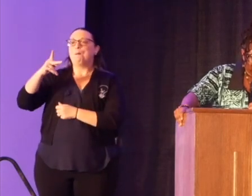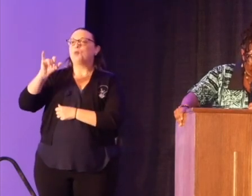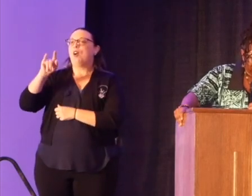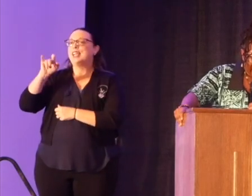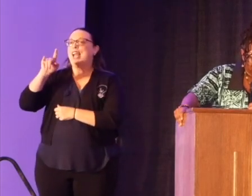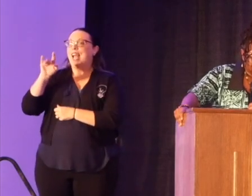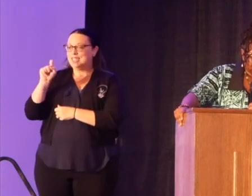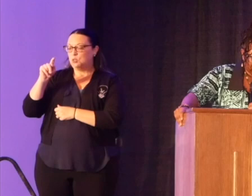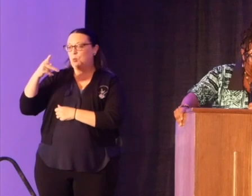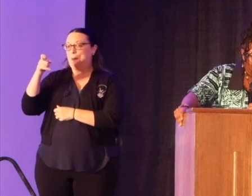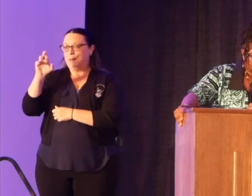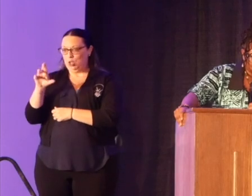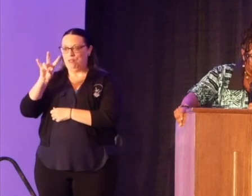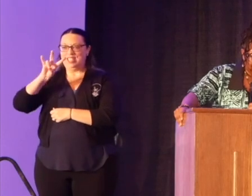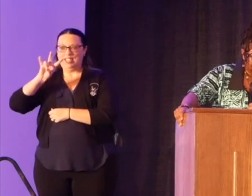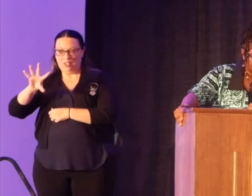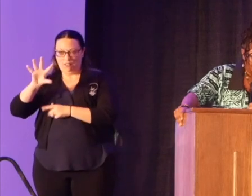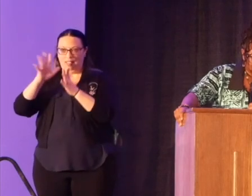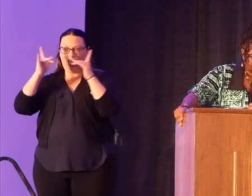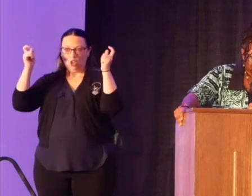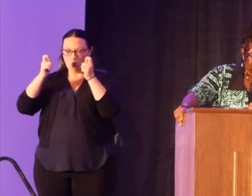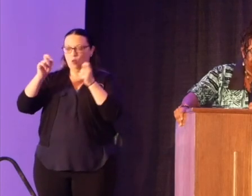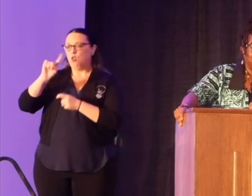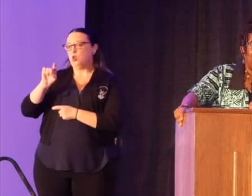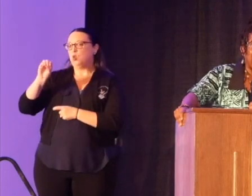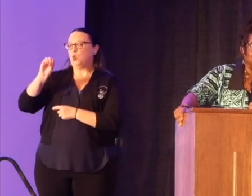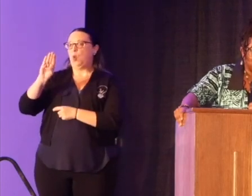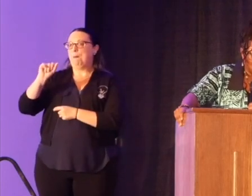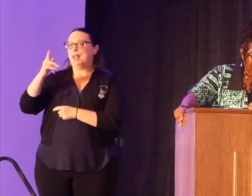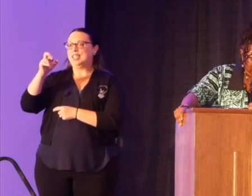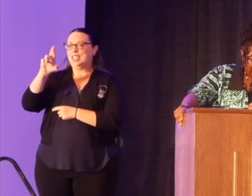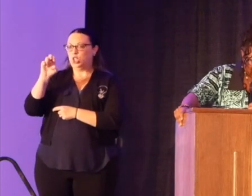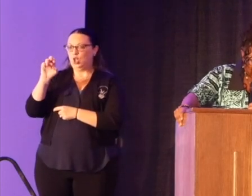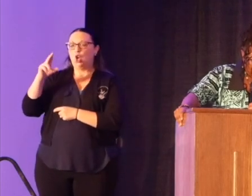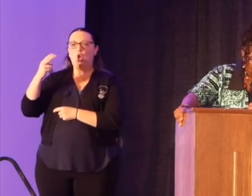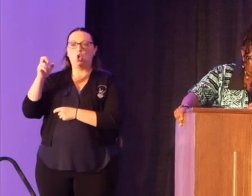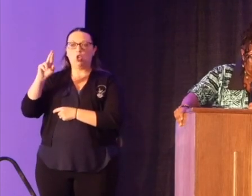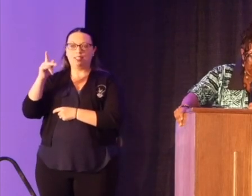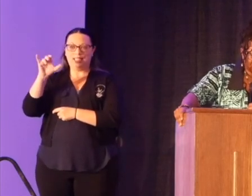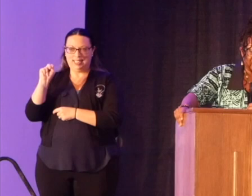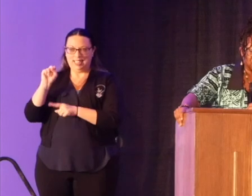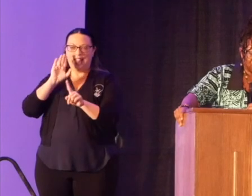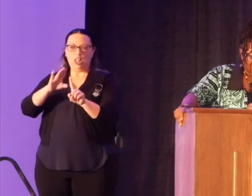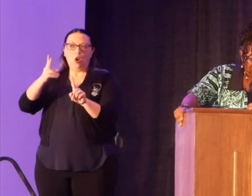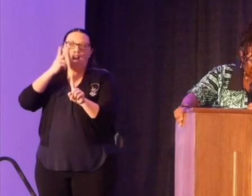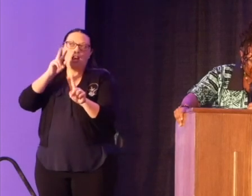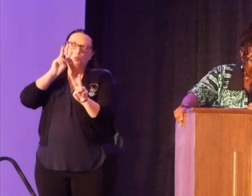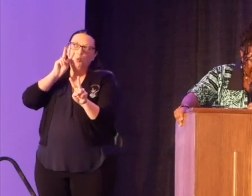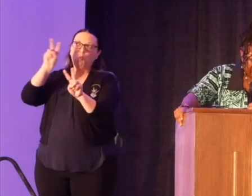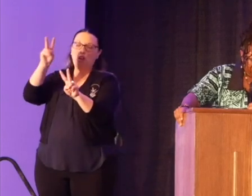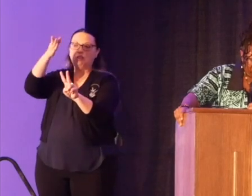75th anniversary of Zora Neale Hurston's Their Eyes Were Watching God, starring Phylicia